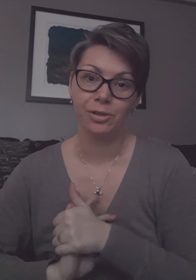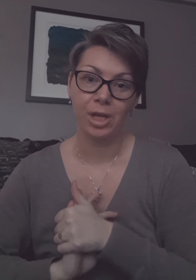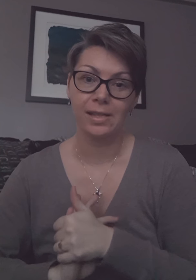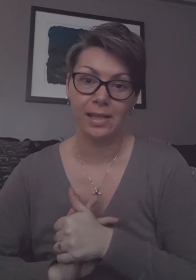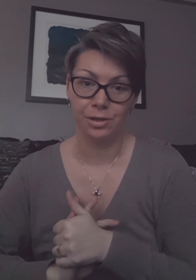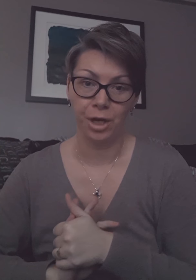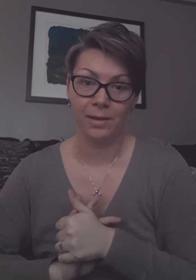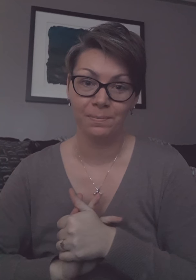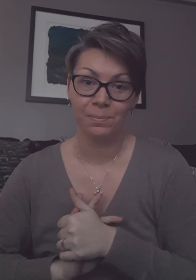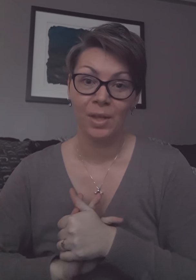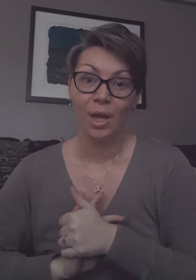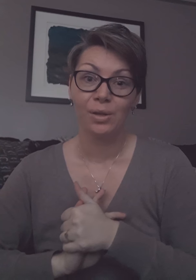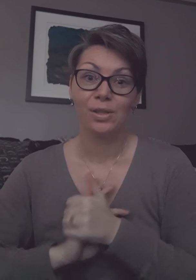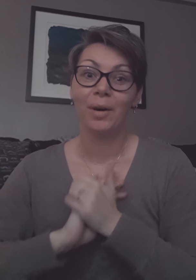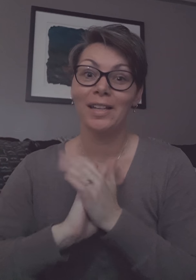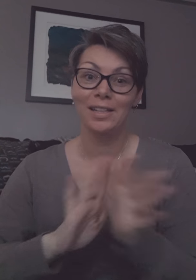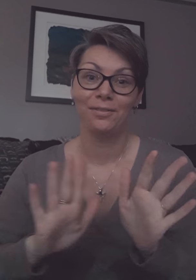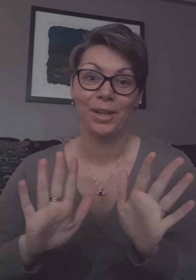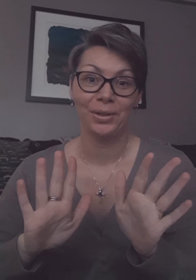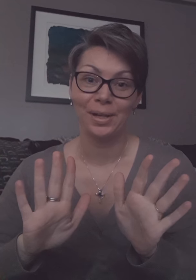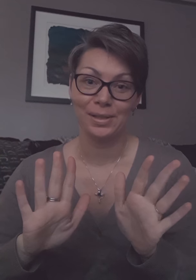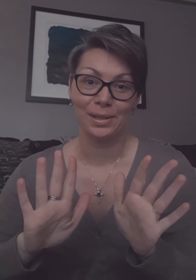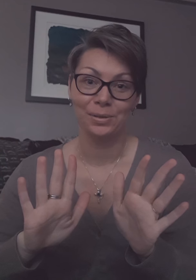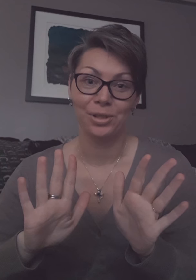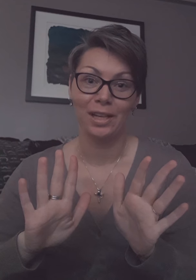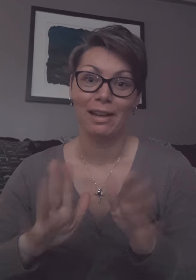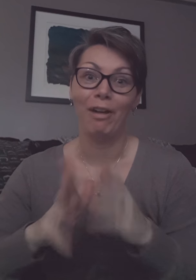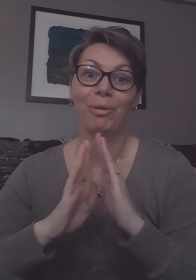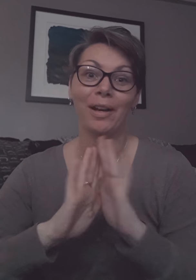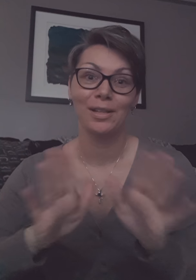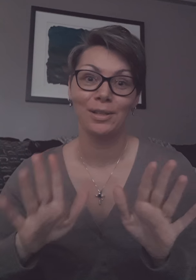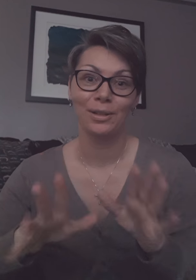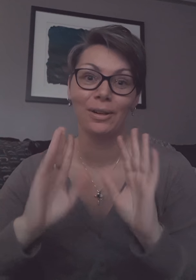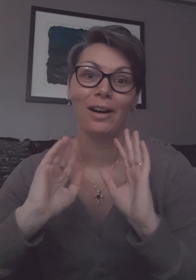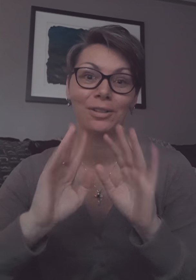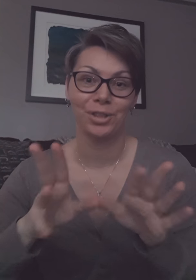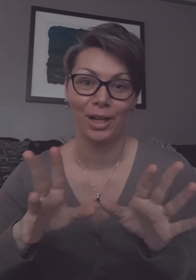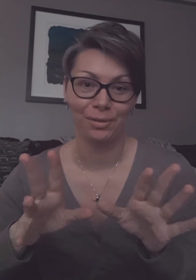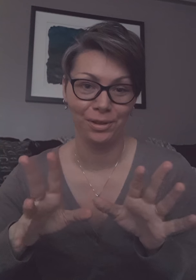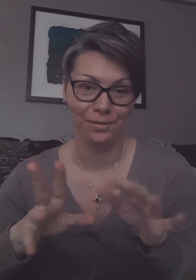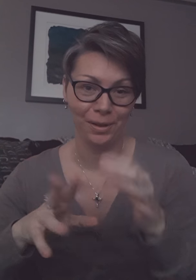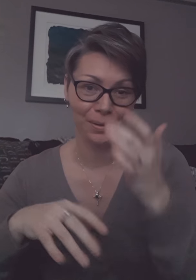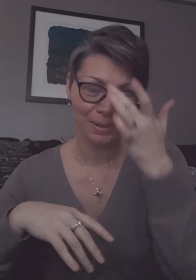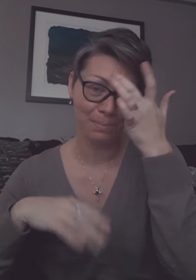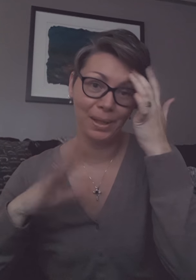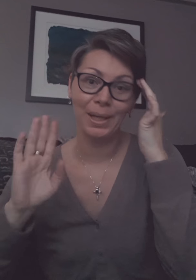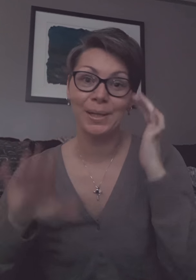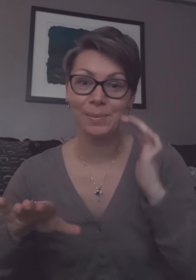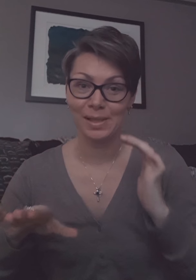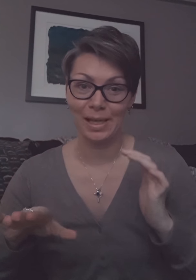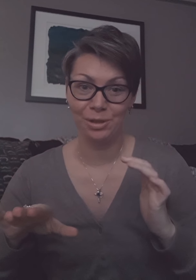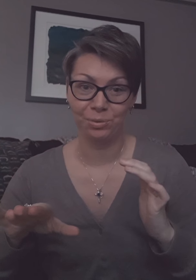gestation so I need to figure out a solution and when I do I'll share it with you folks but here's my schedule